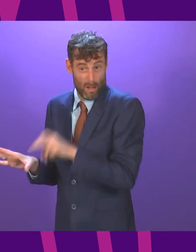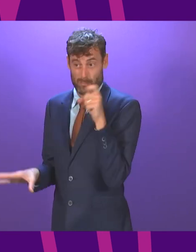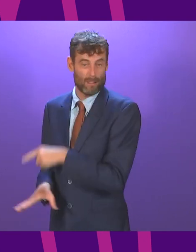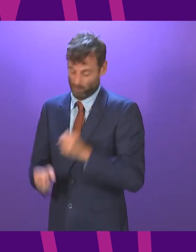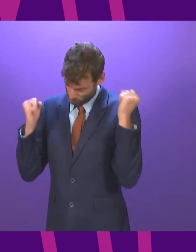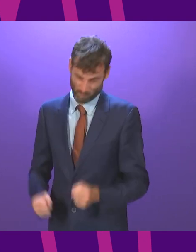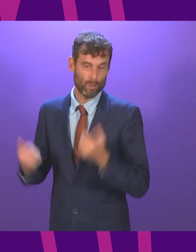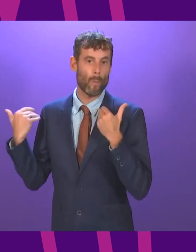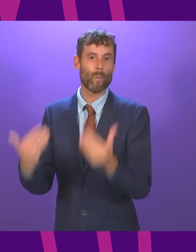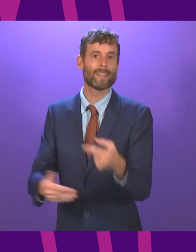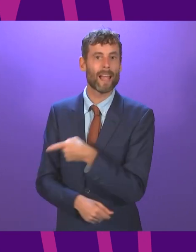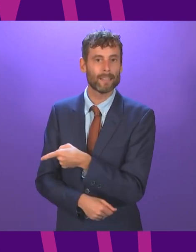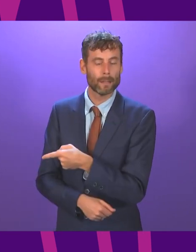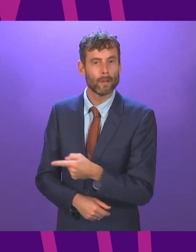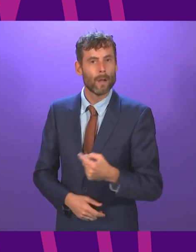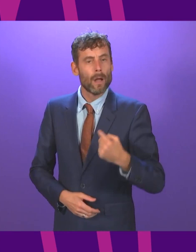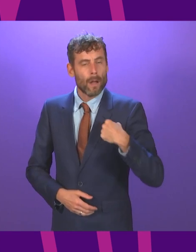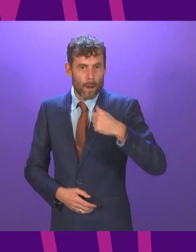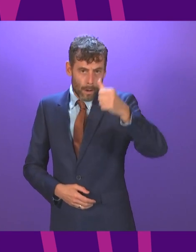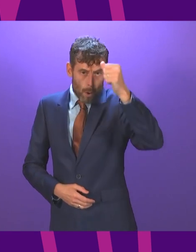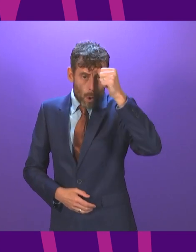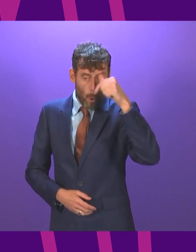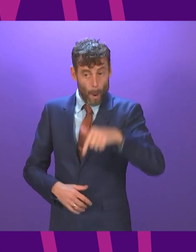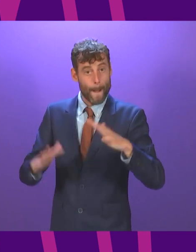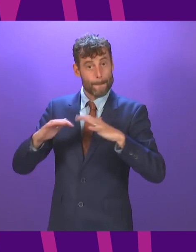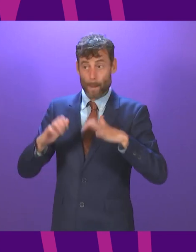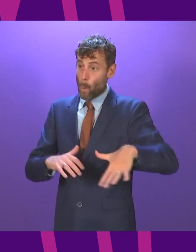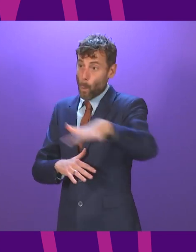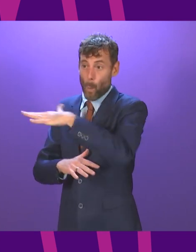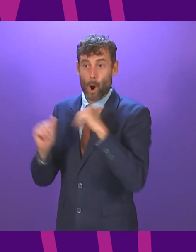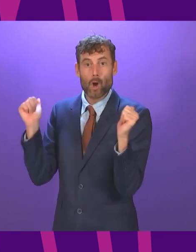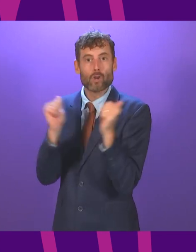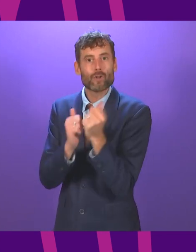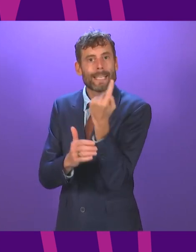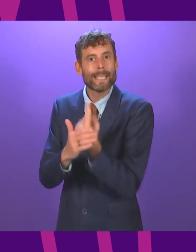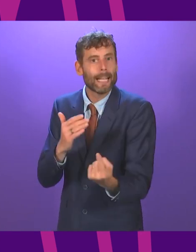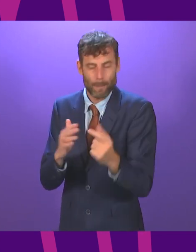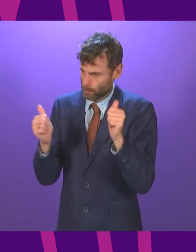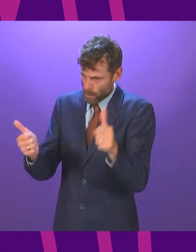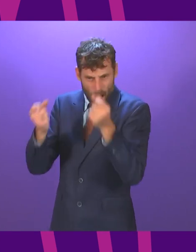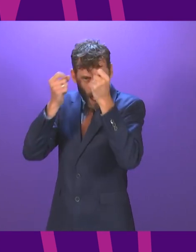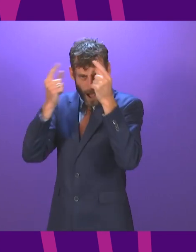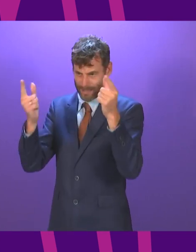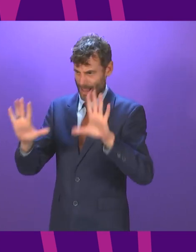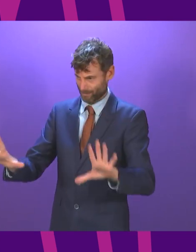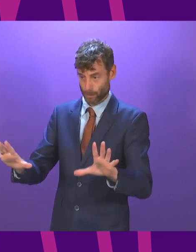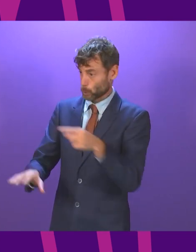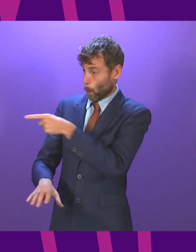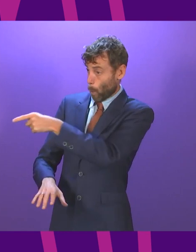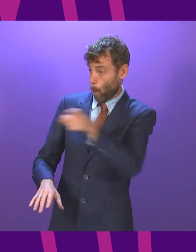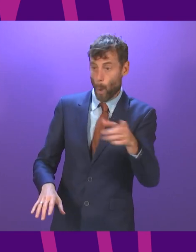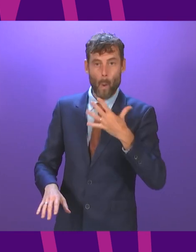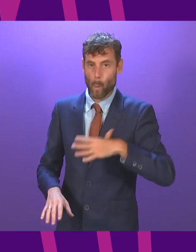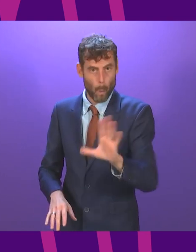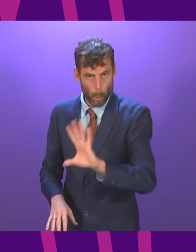the question of independence. Clearly we don't. And that is perfectly legitimate in a democracy. The question is, are we all